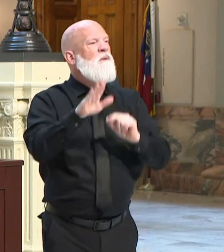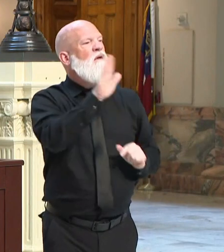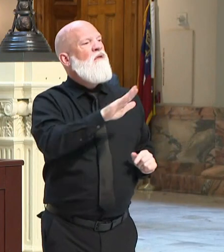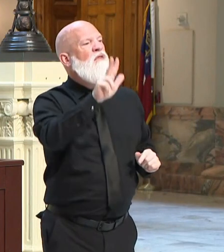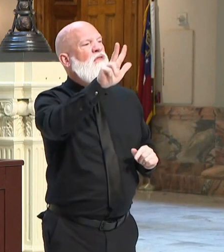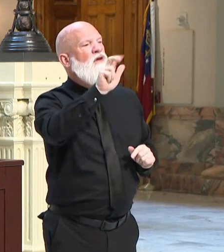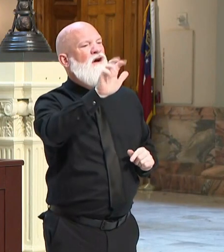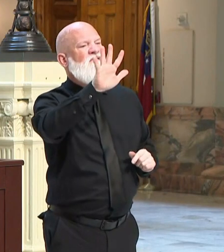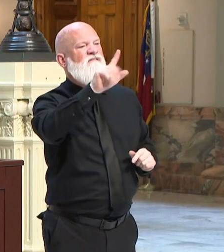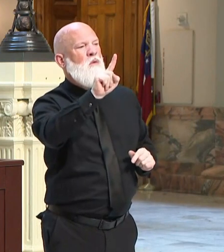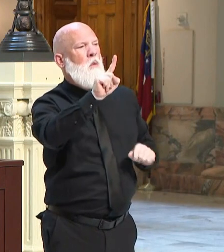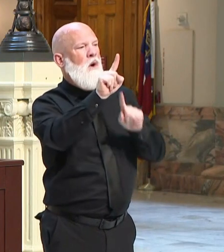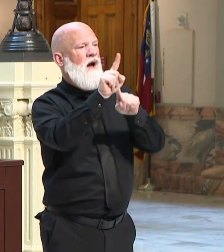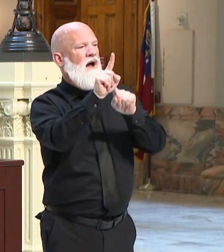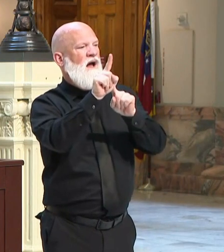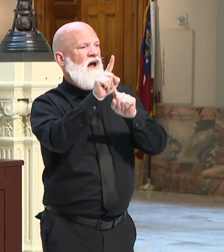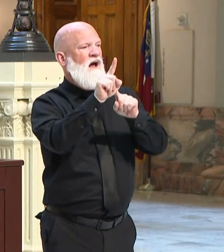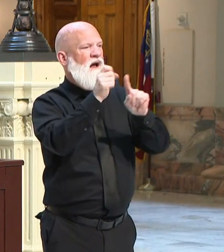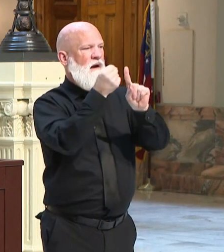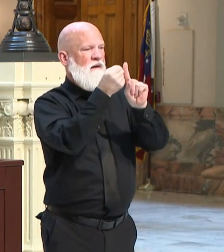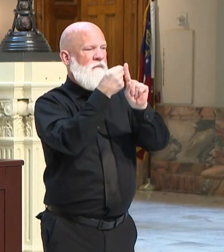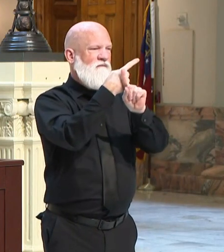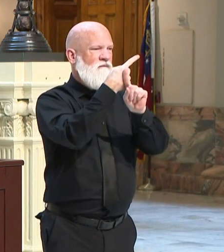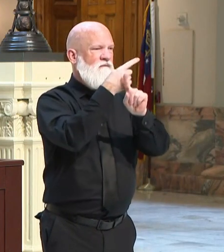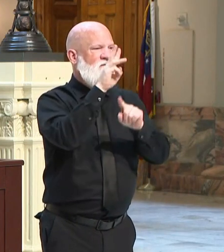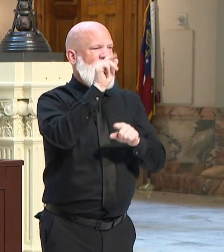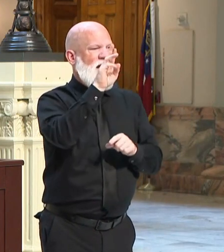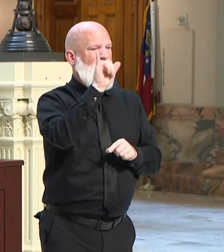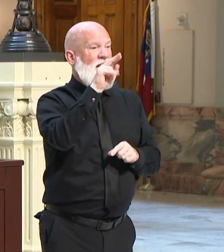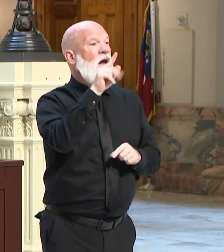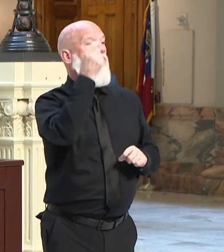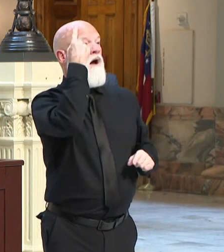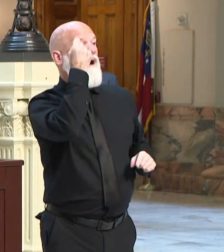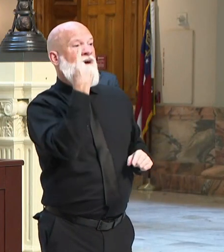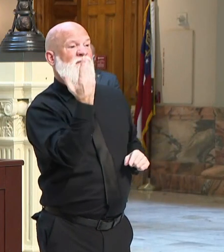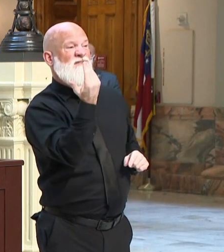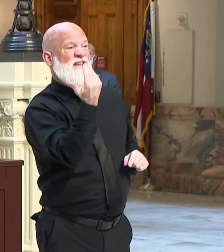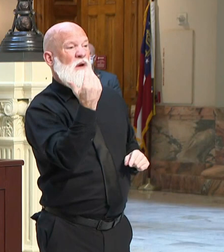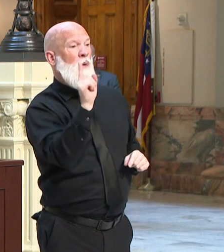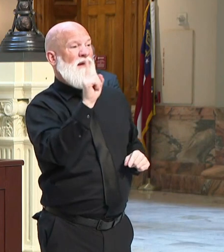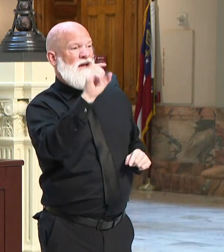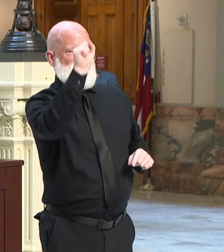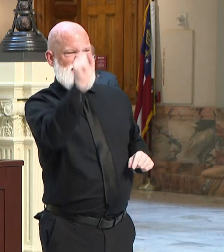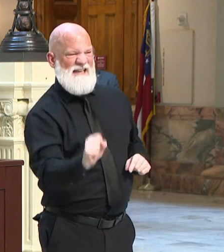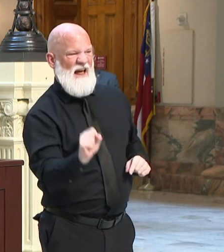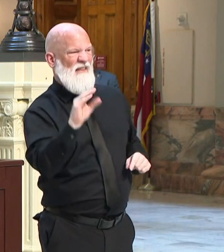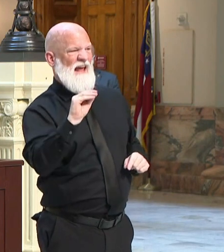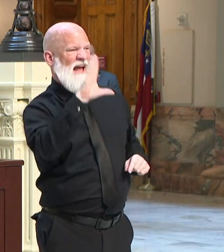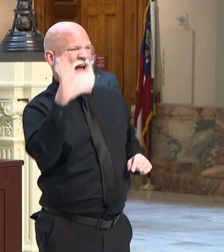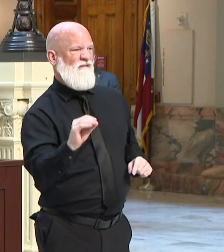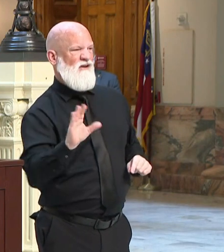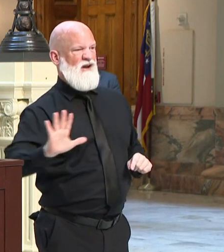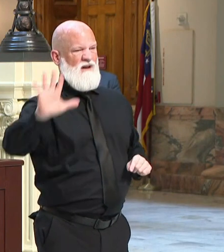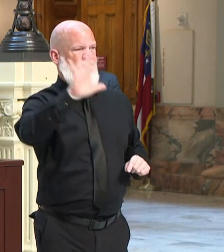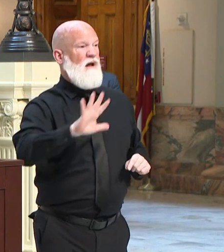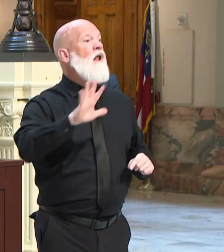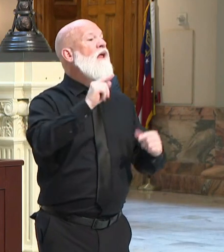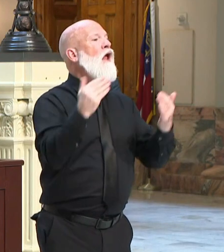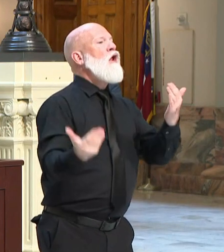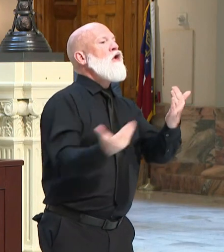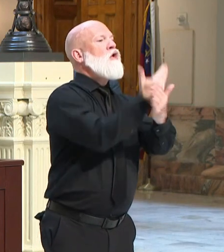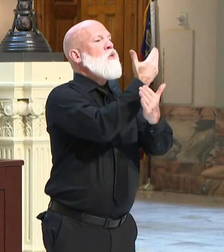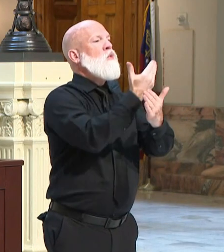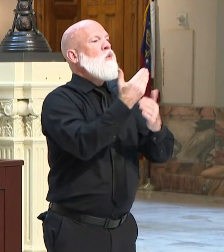variant, 15 of the South African variant, and one of a newly reported Brazilian